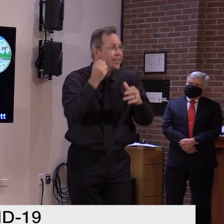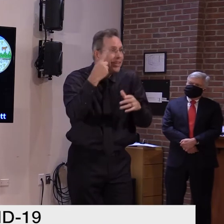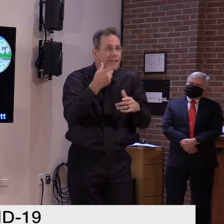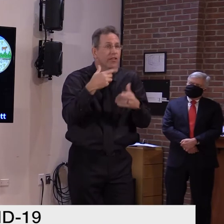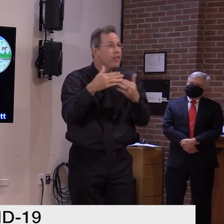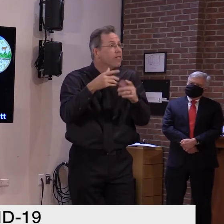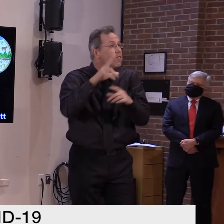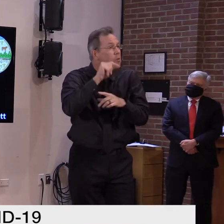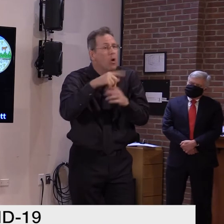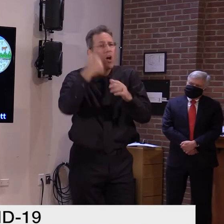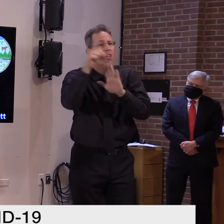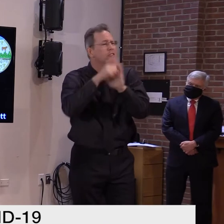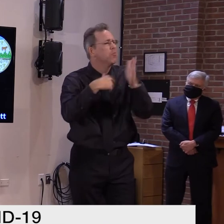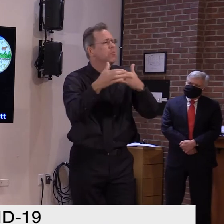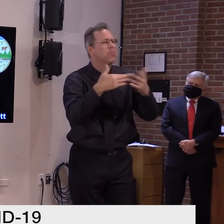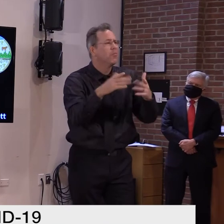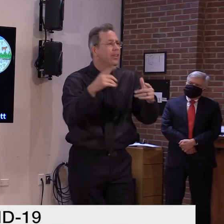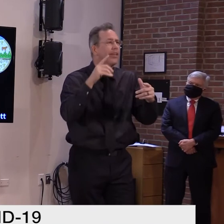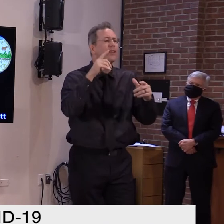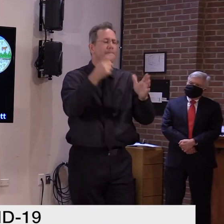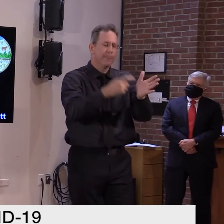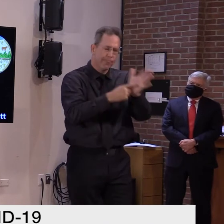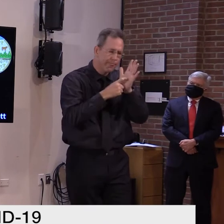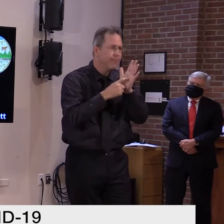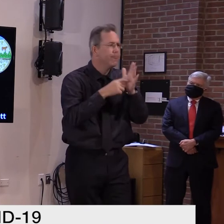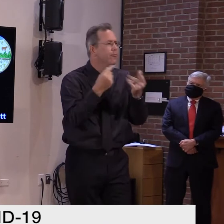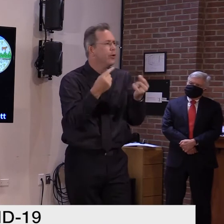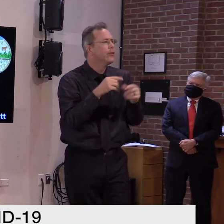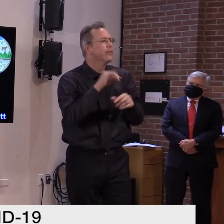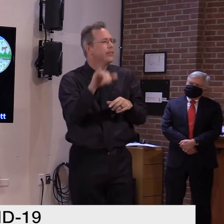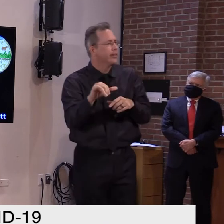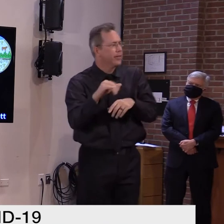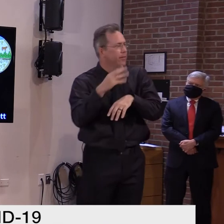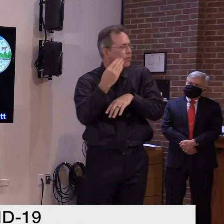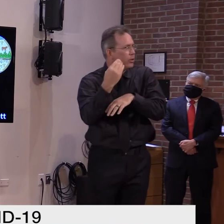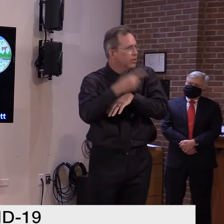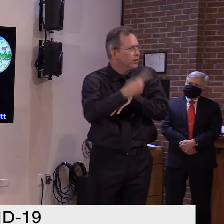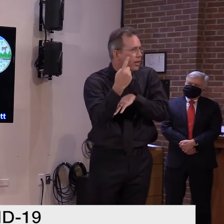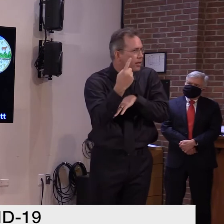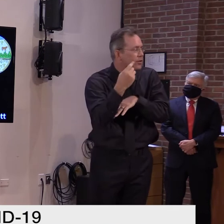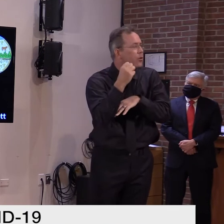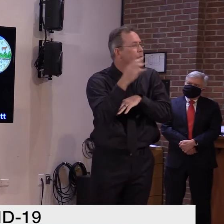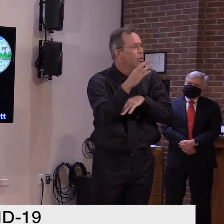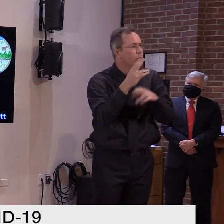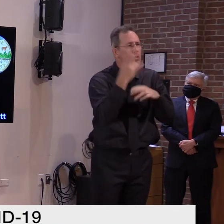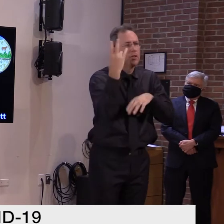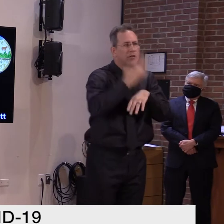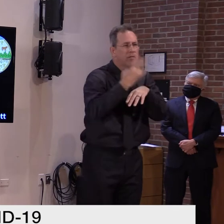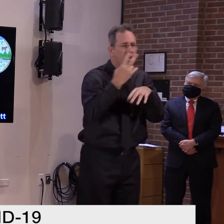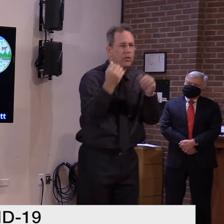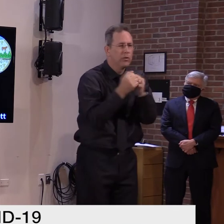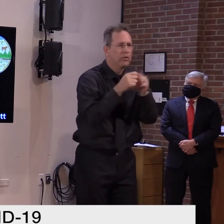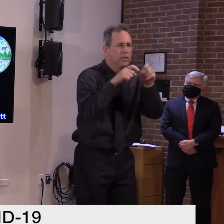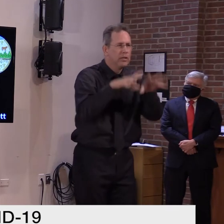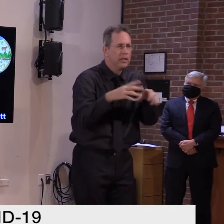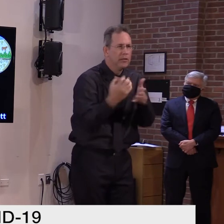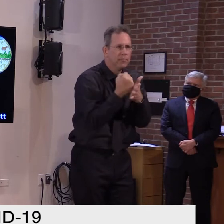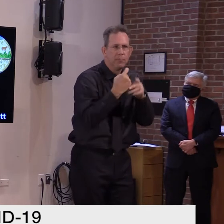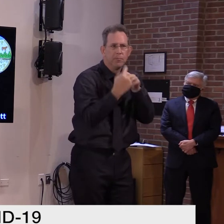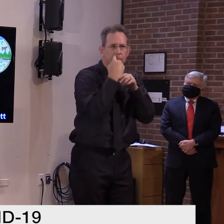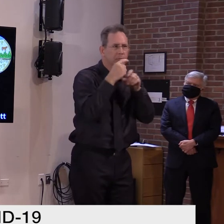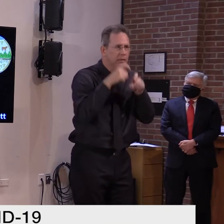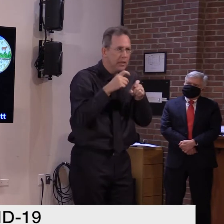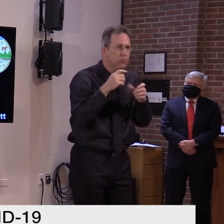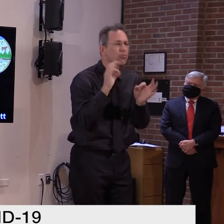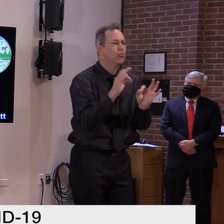they are required to quarantine for 14 days or seven days and a negative test. Please note,